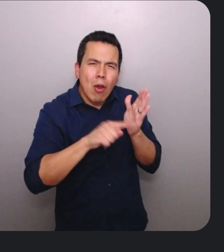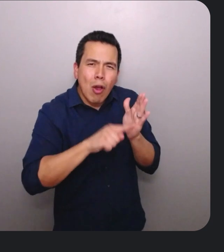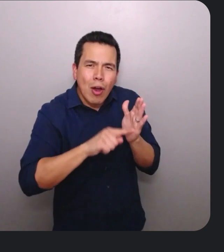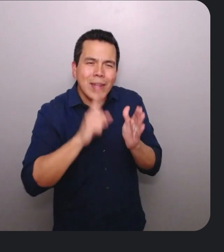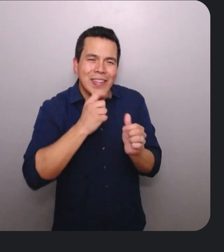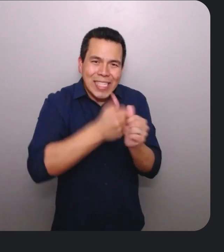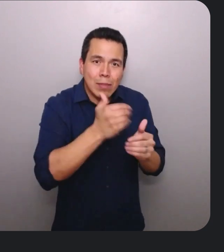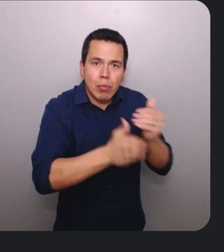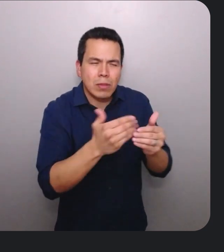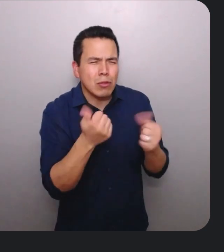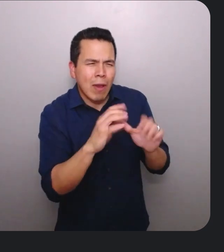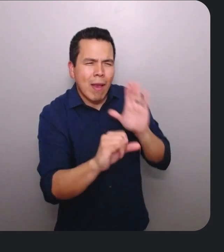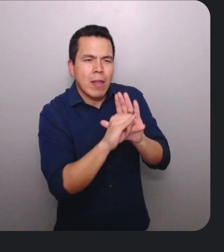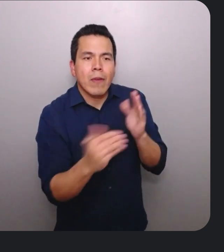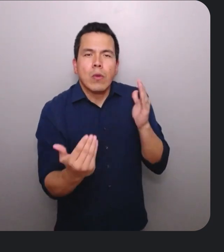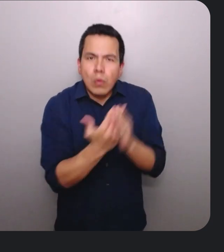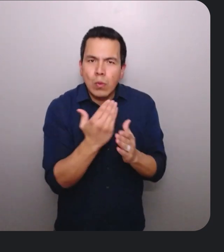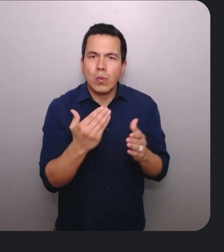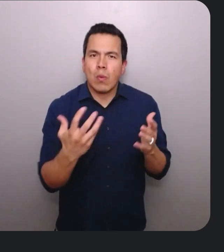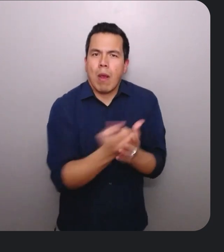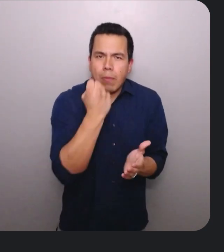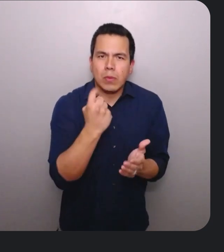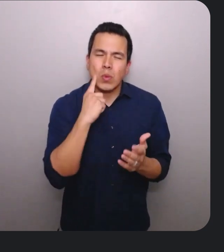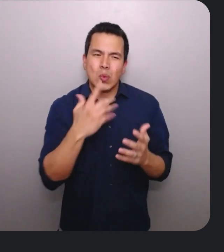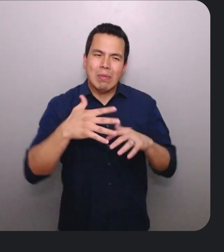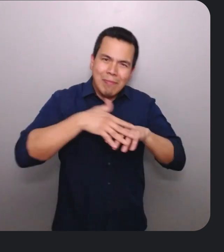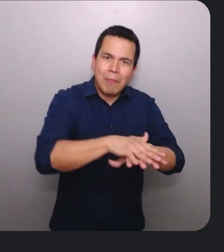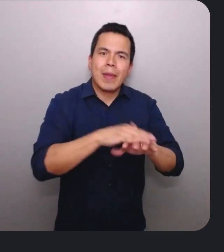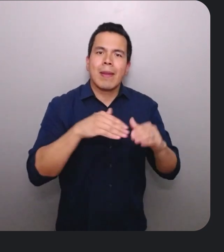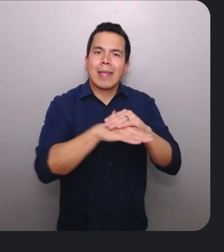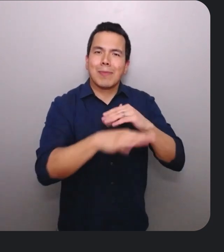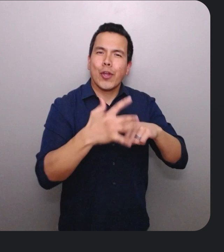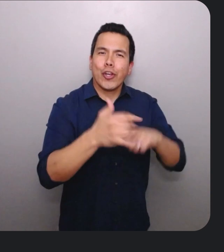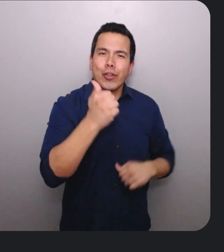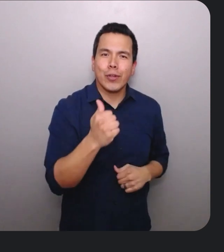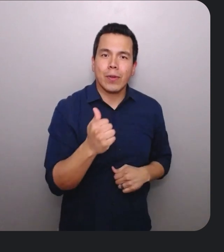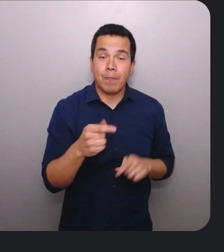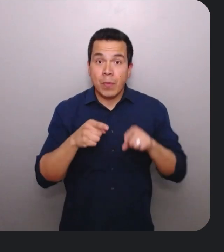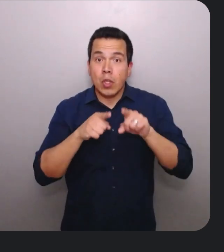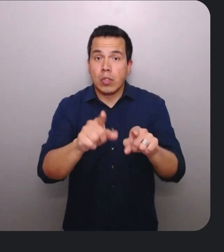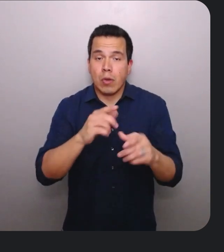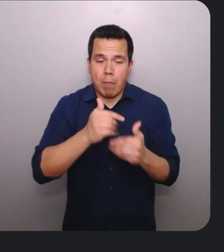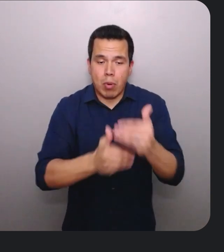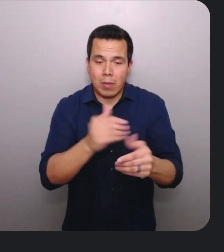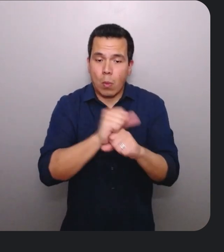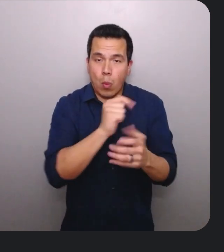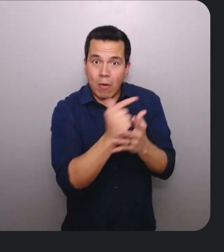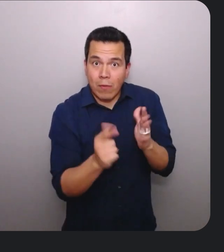identify additional opportunities to incorporate accessibility earlier on. During the process workflow audit, identify